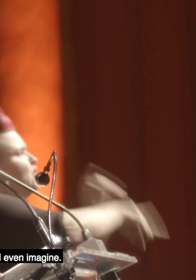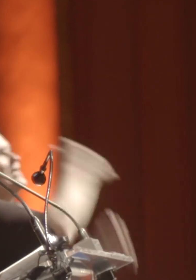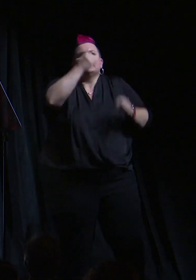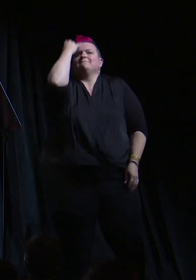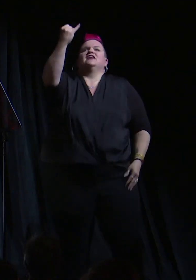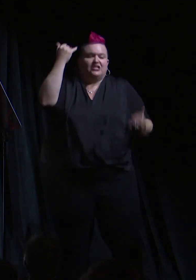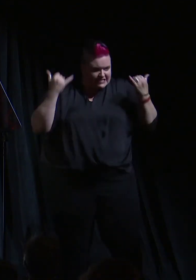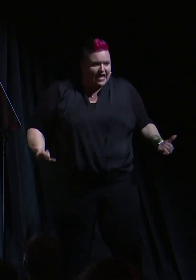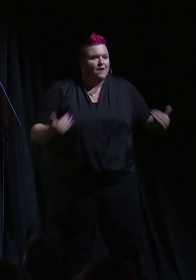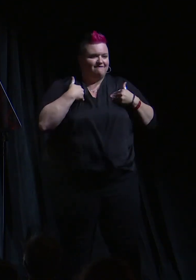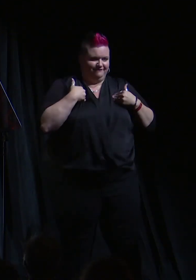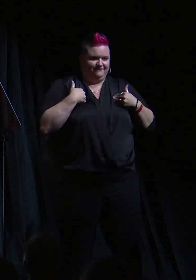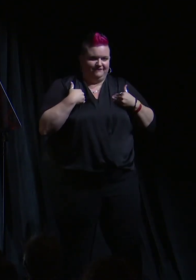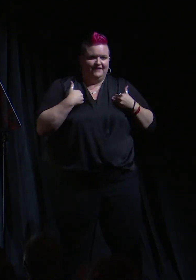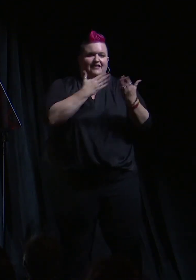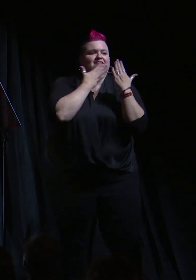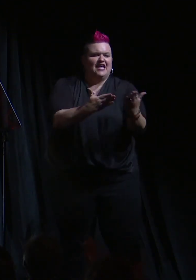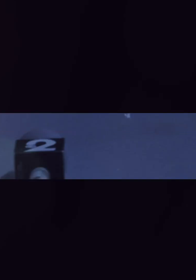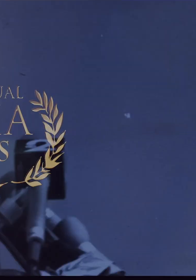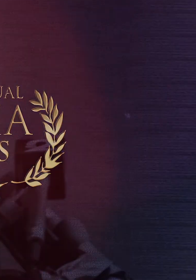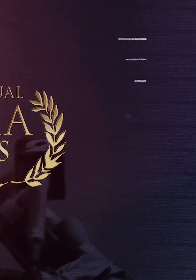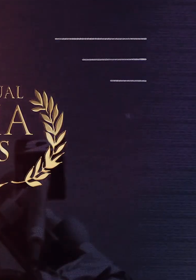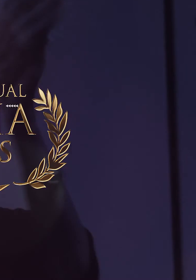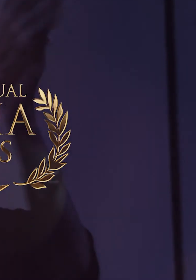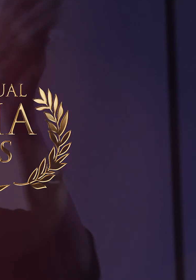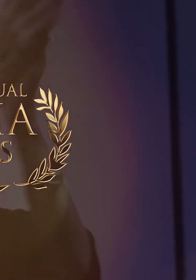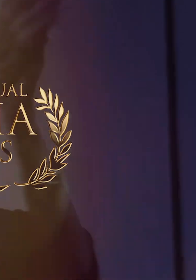imagine. Thank you so much. Enjoy the evening.